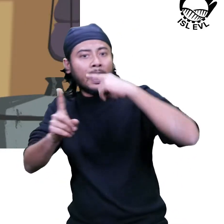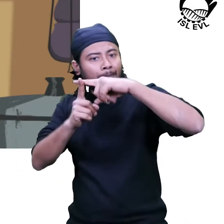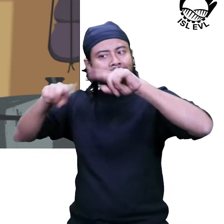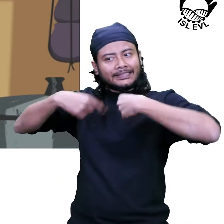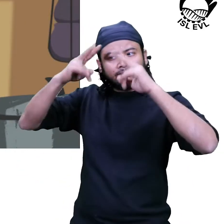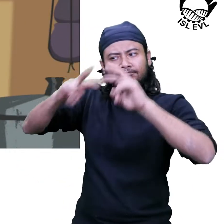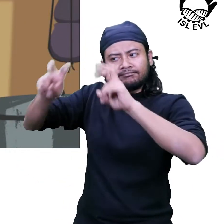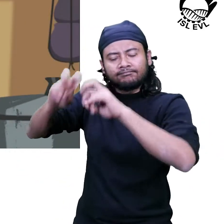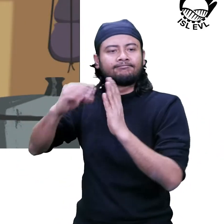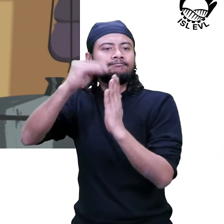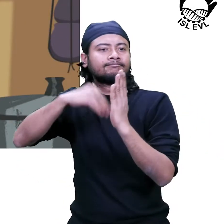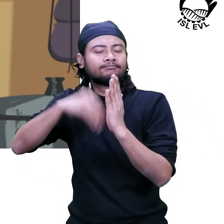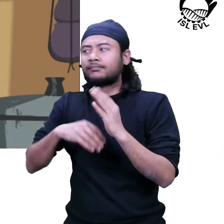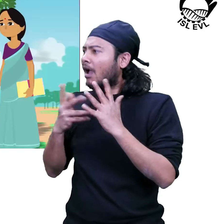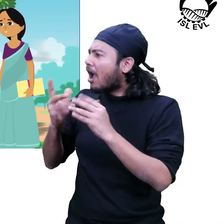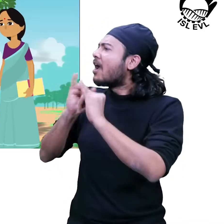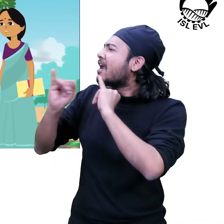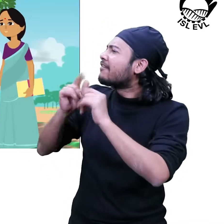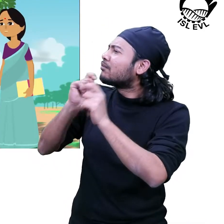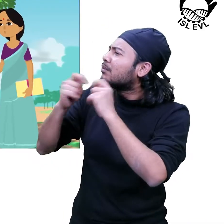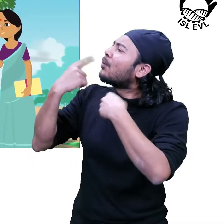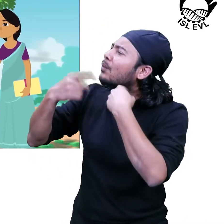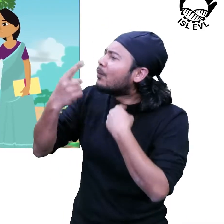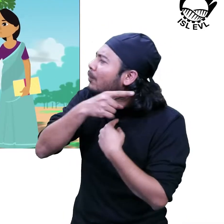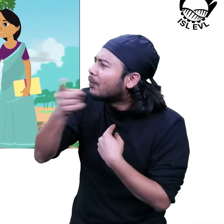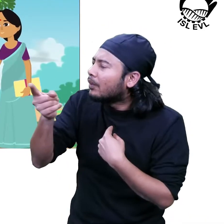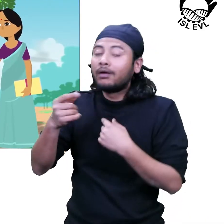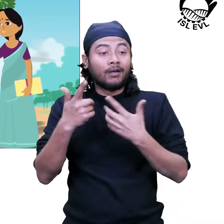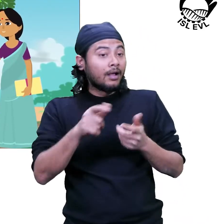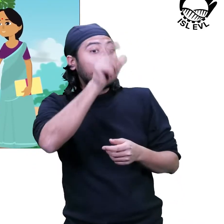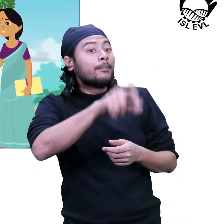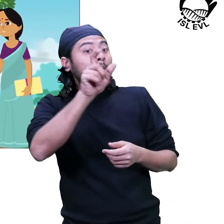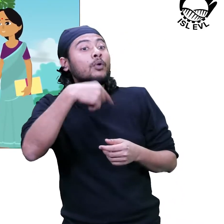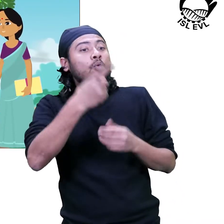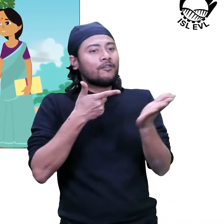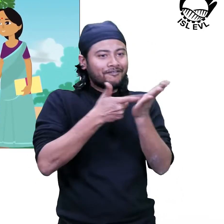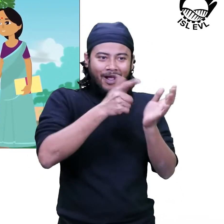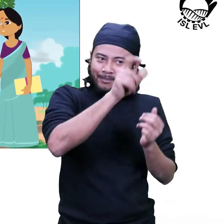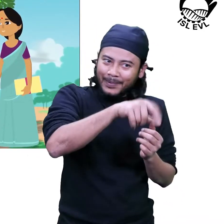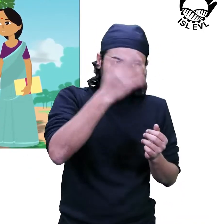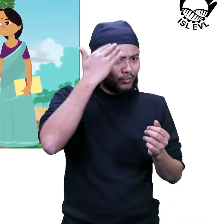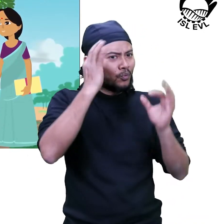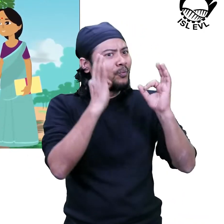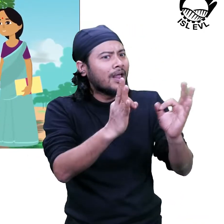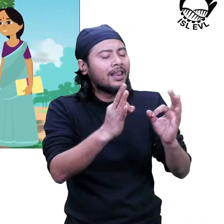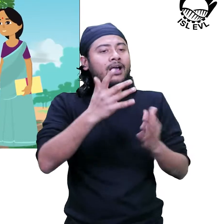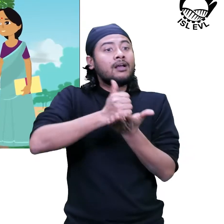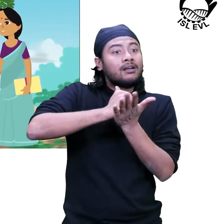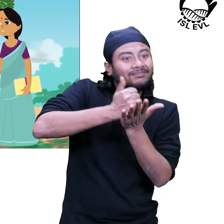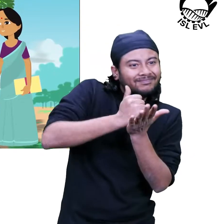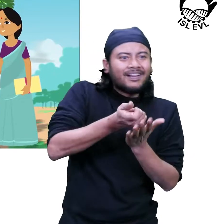observations. Whom do they interview, Grandma? Knowledgeable people like farmers, Ved's,